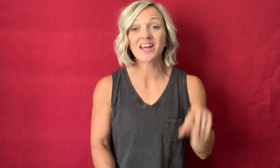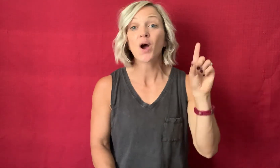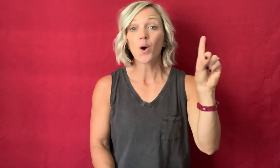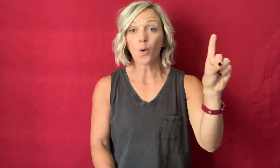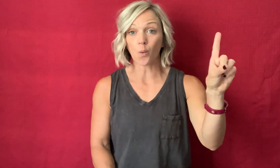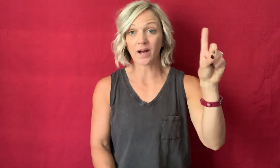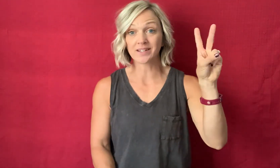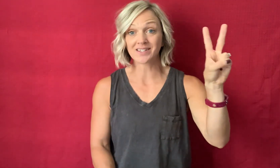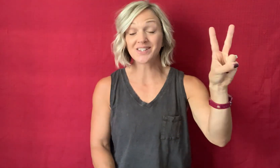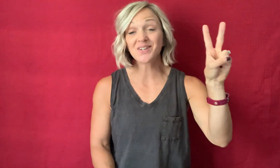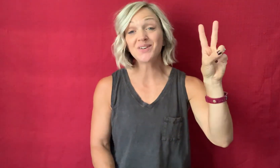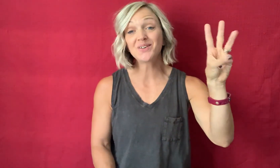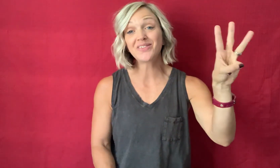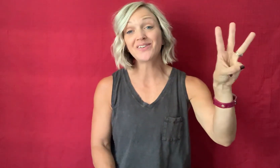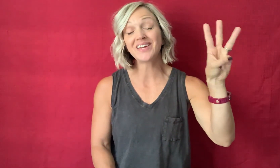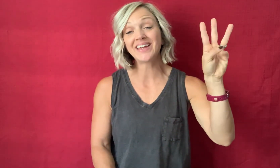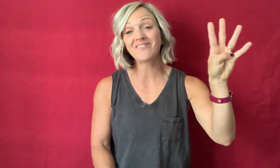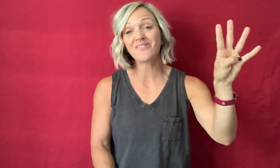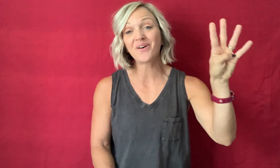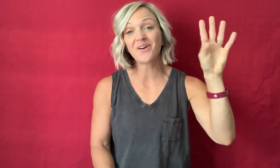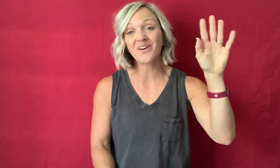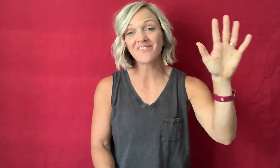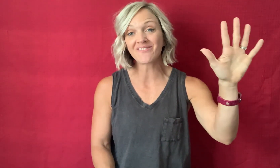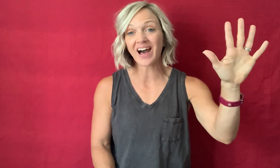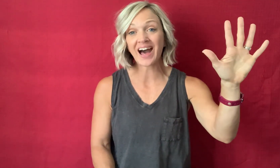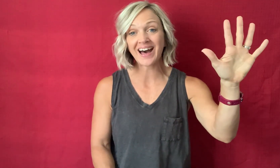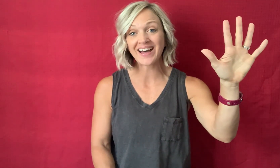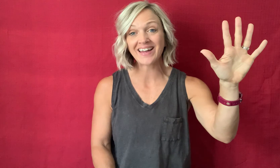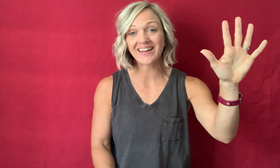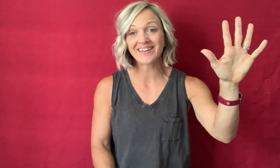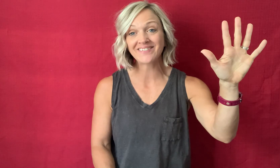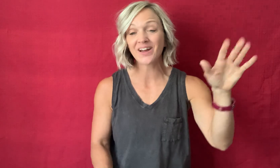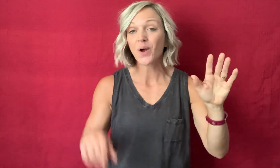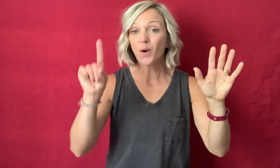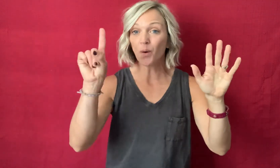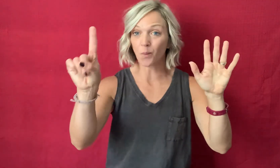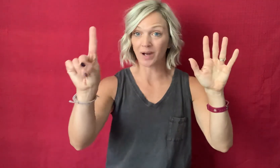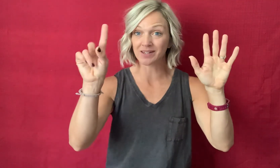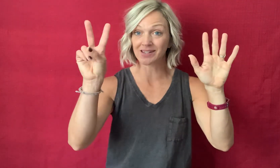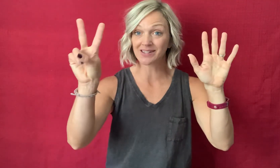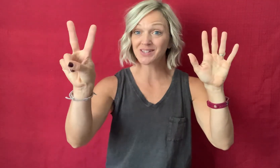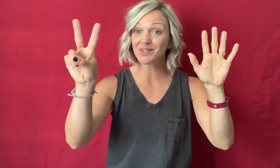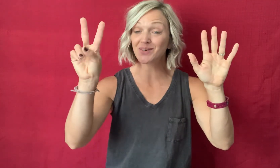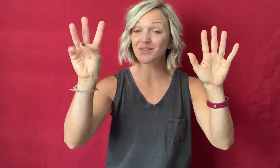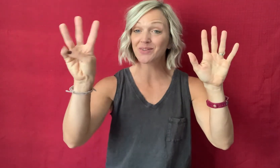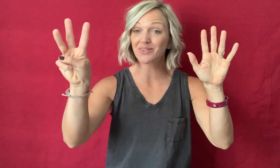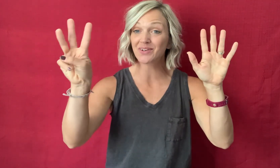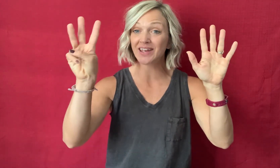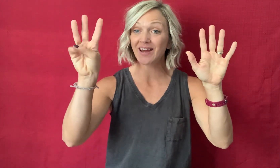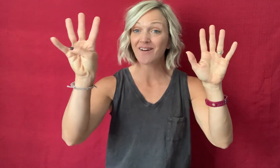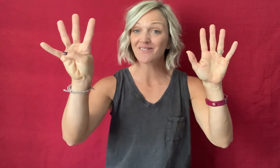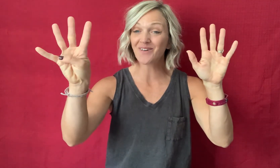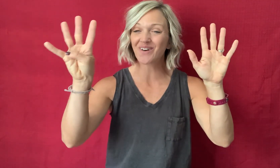one two three four five one two three four